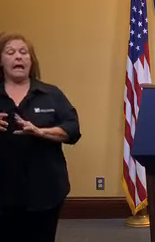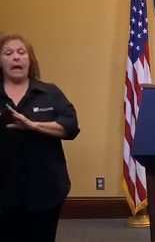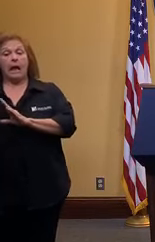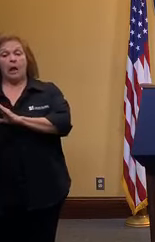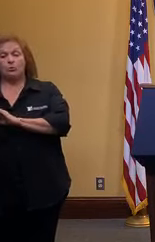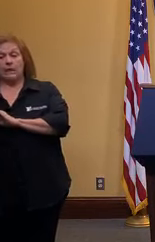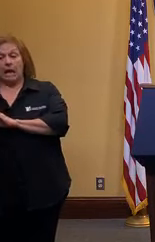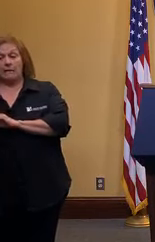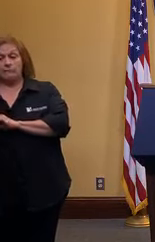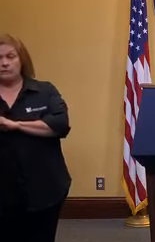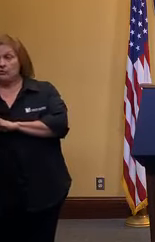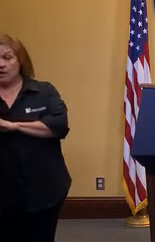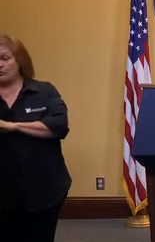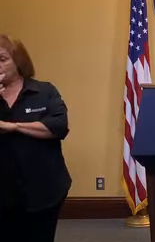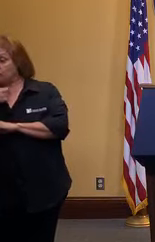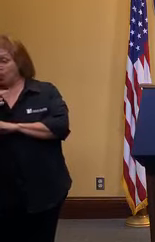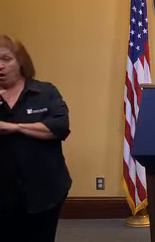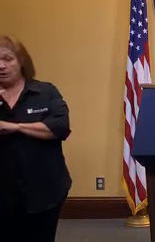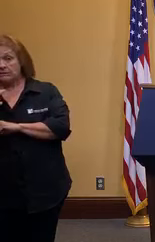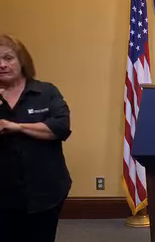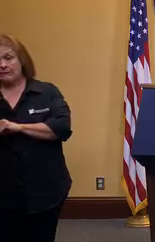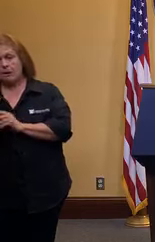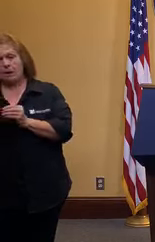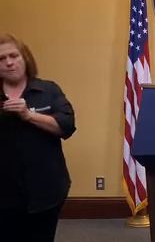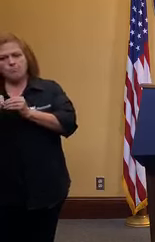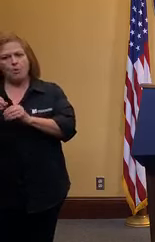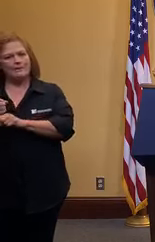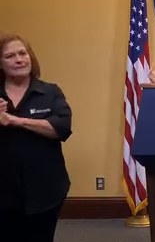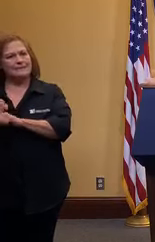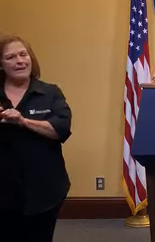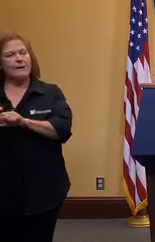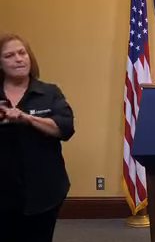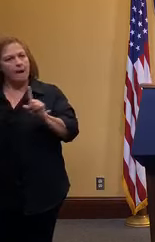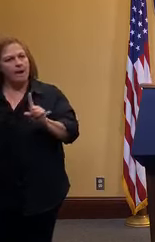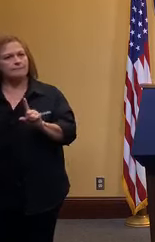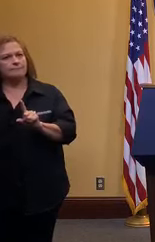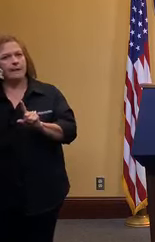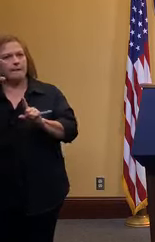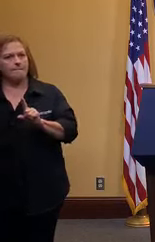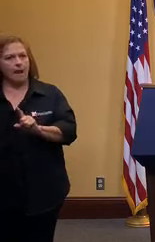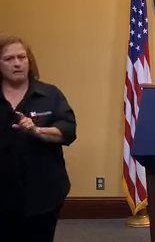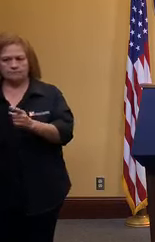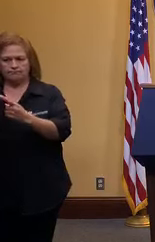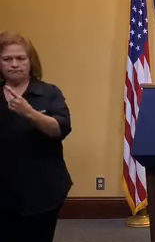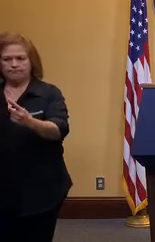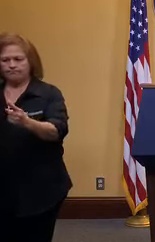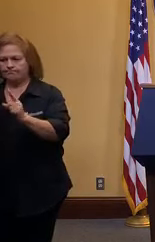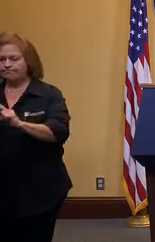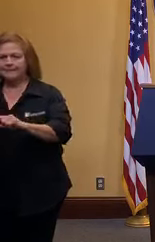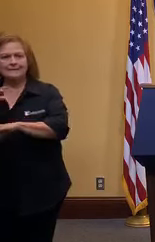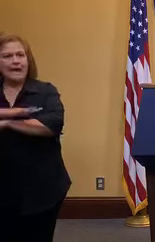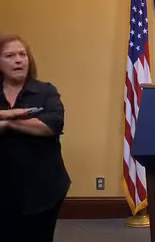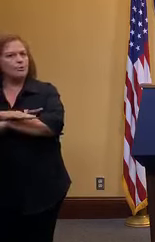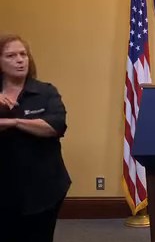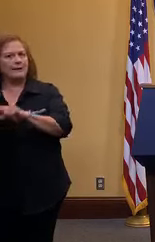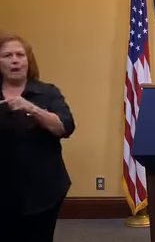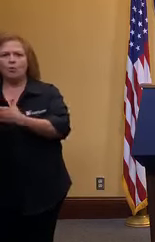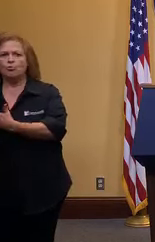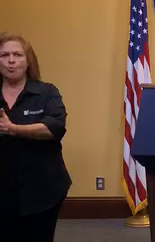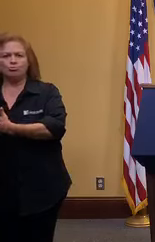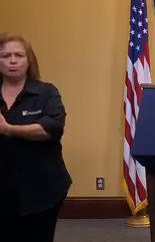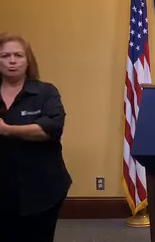is a little safer with again very strict distancing right not tables crammed up next to each other